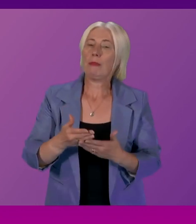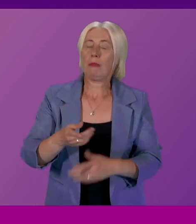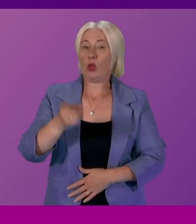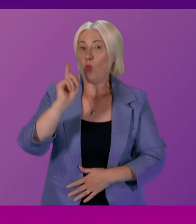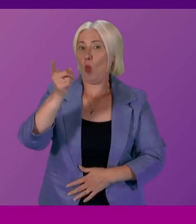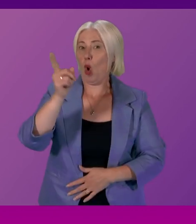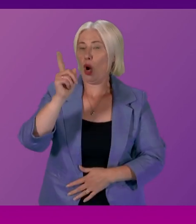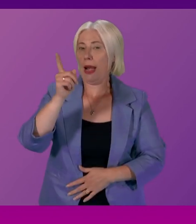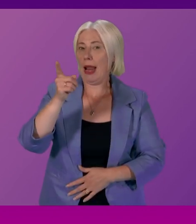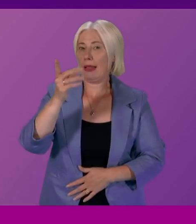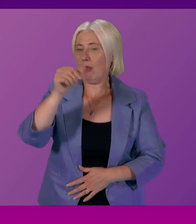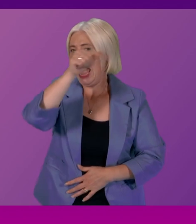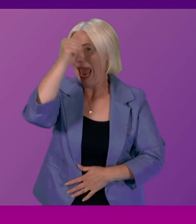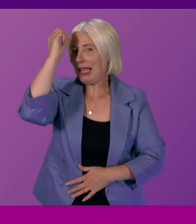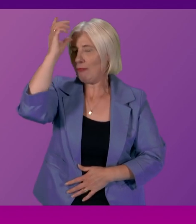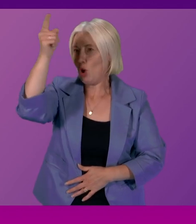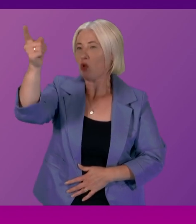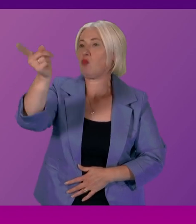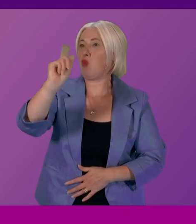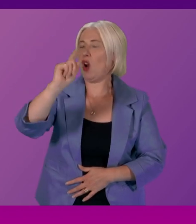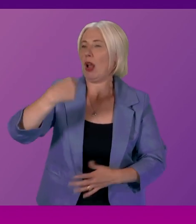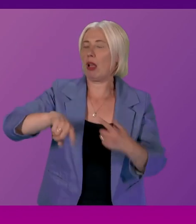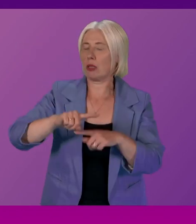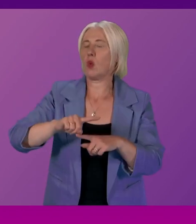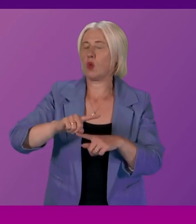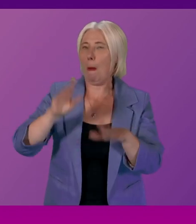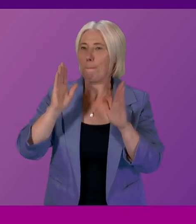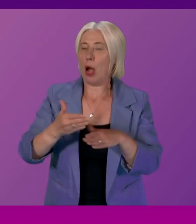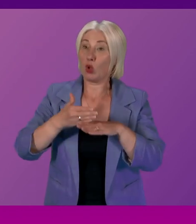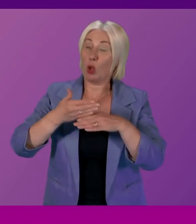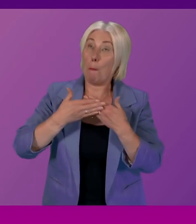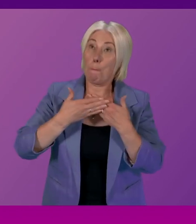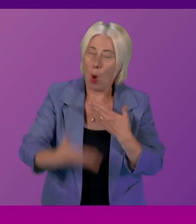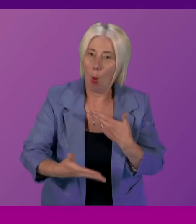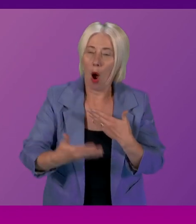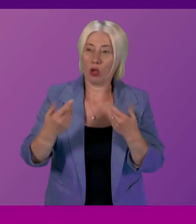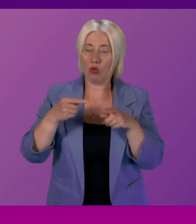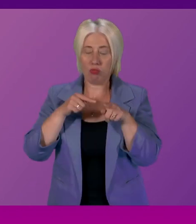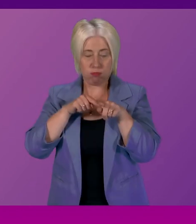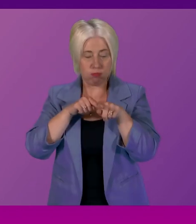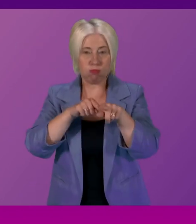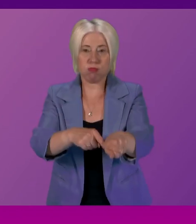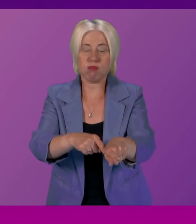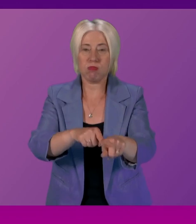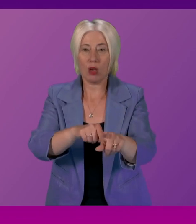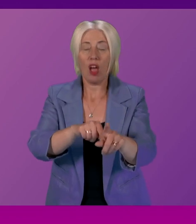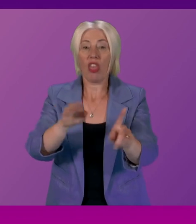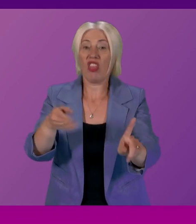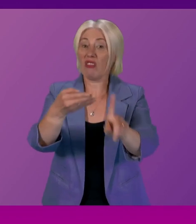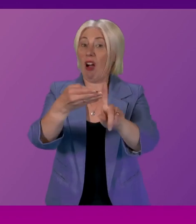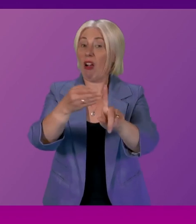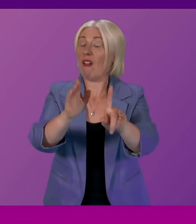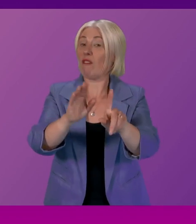from experts that the government needs to do more to remain on track in order to meet our child poverty targets